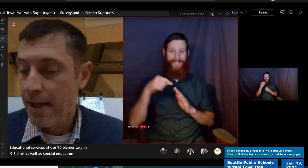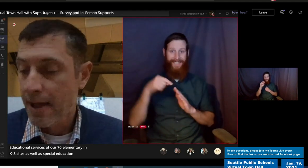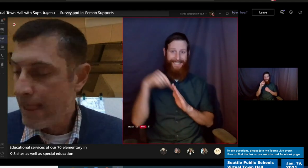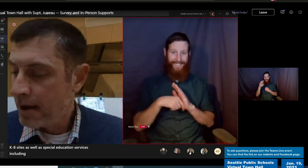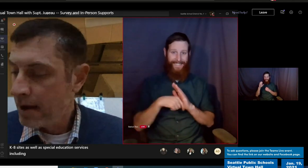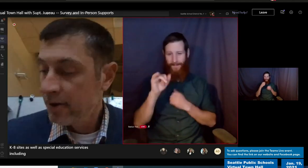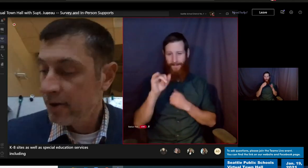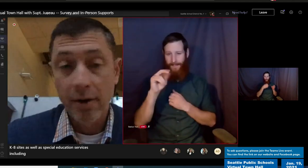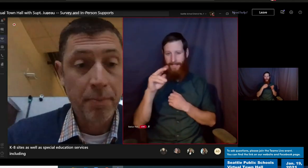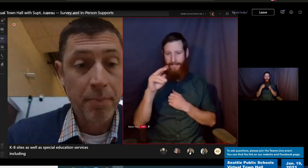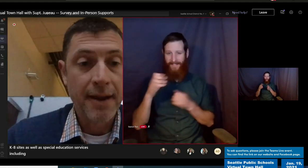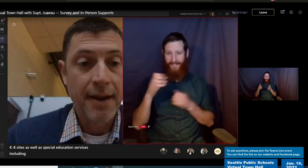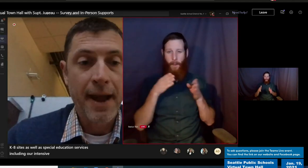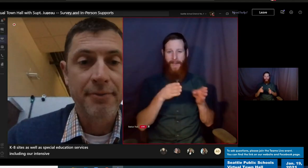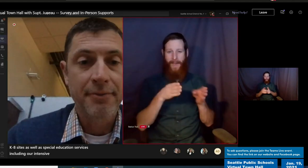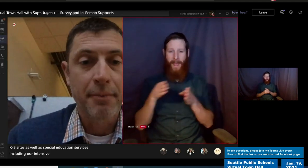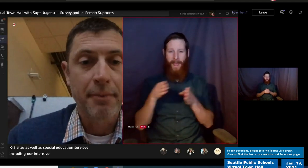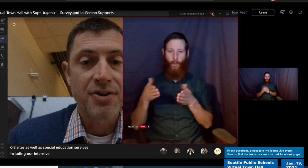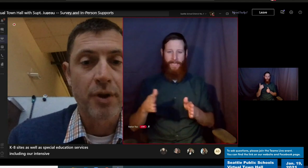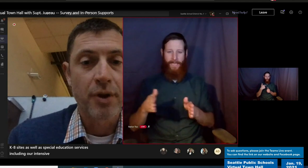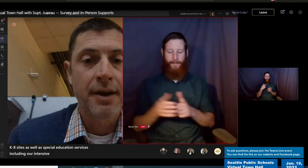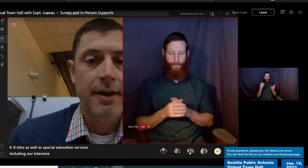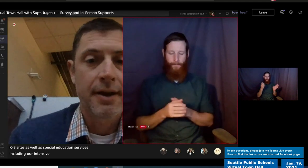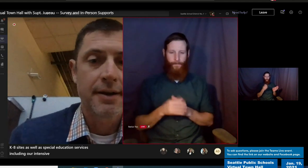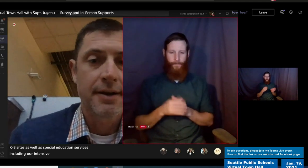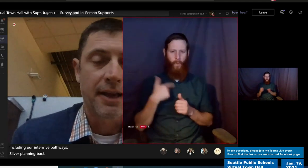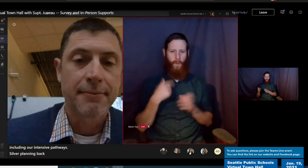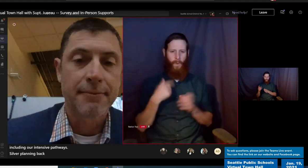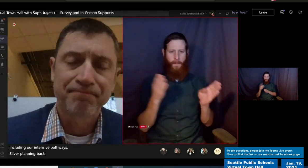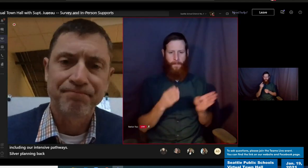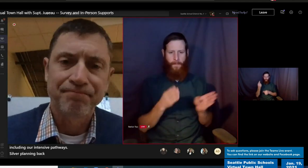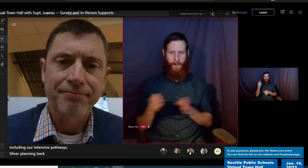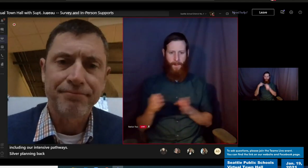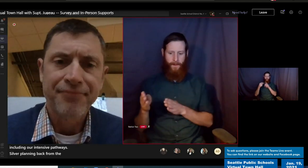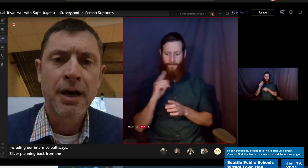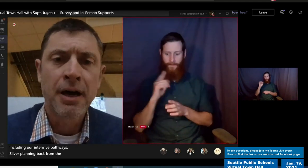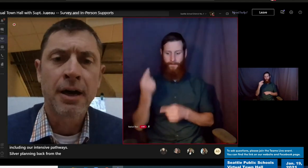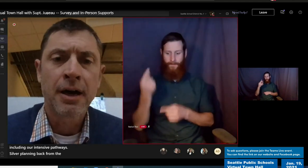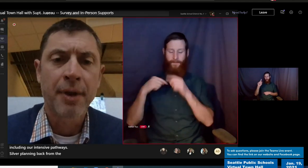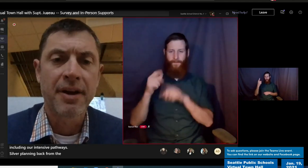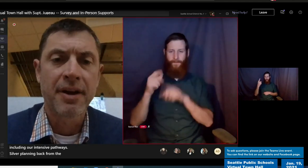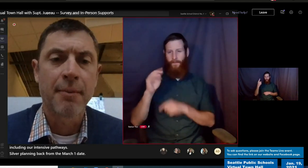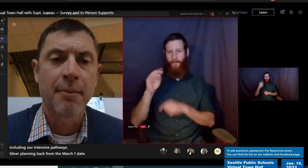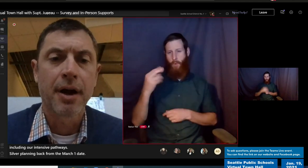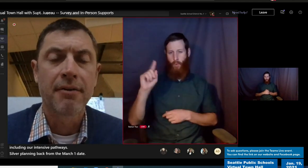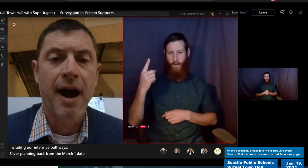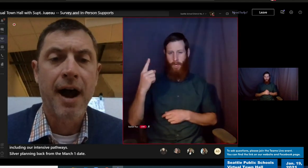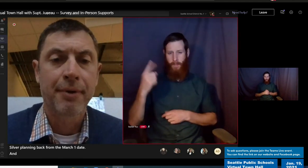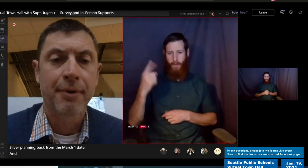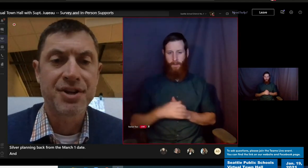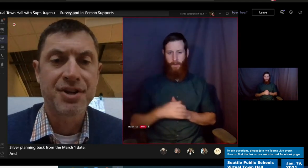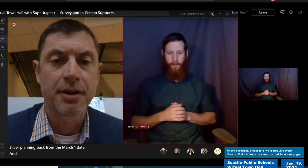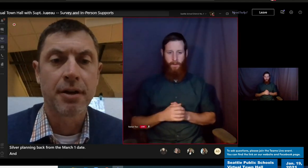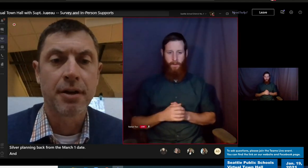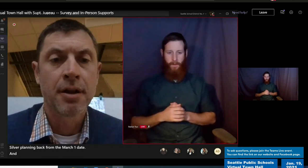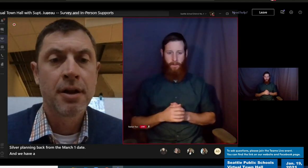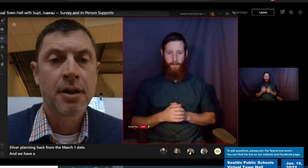So we're planning back from the March 1 date. And we have a number of operational